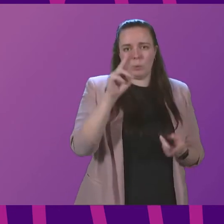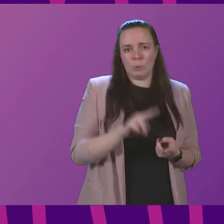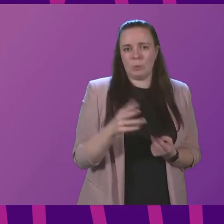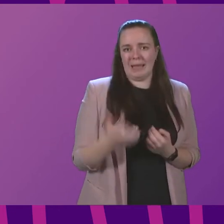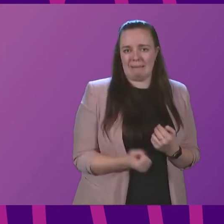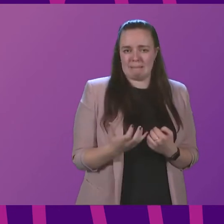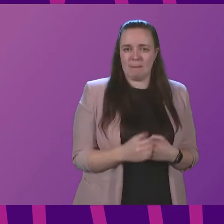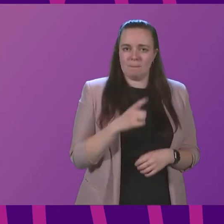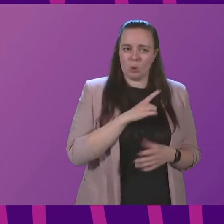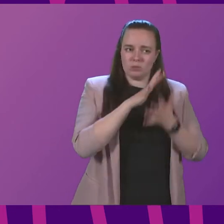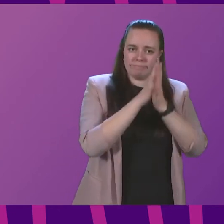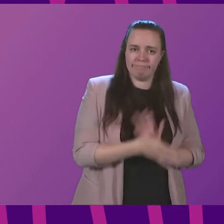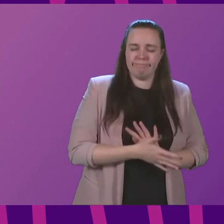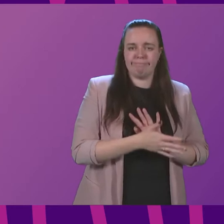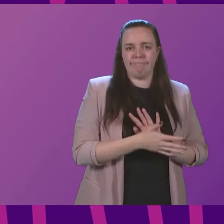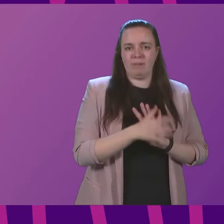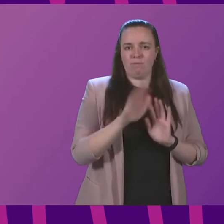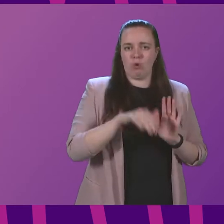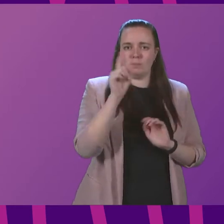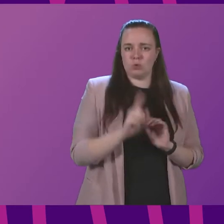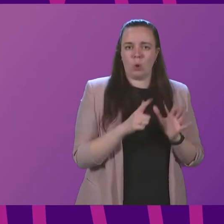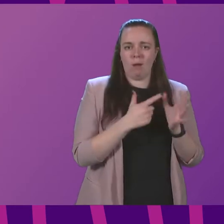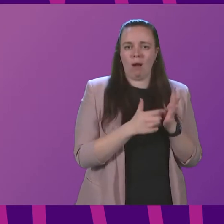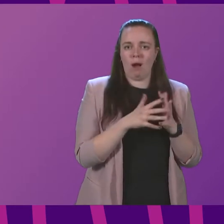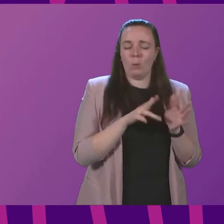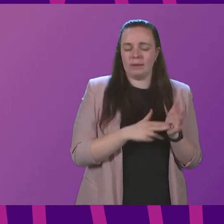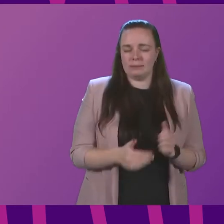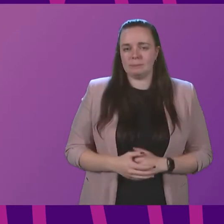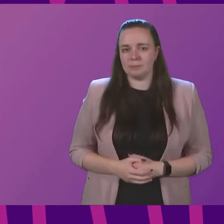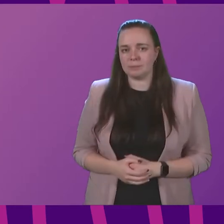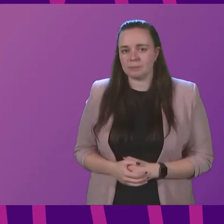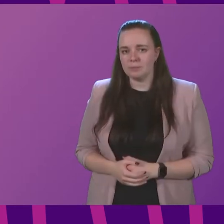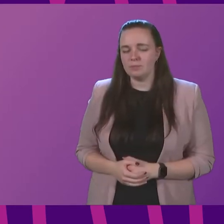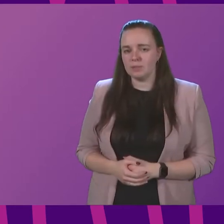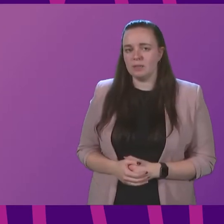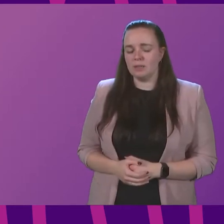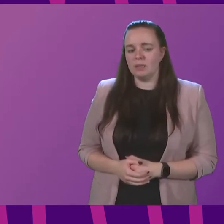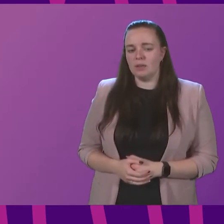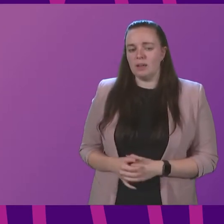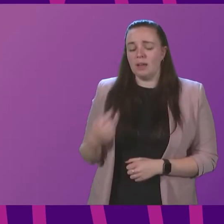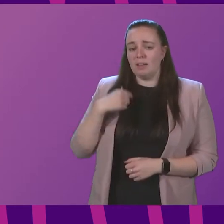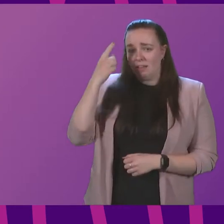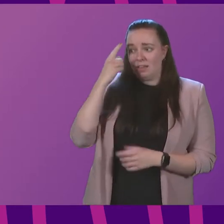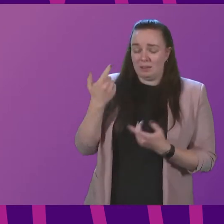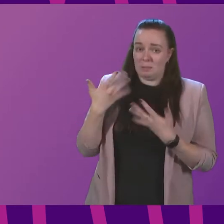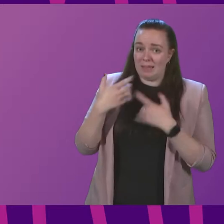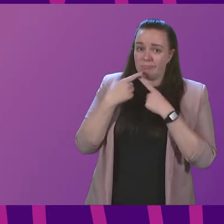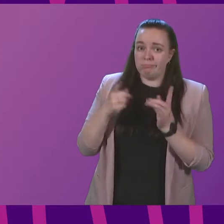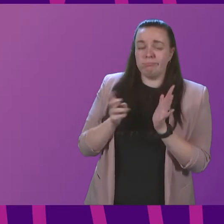loss of income due to destruction or damage inflicted by Storm Arwen Deputy First Minister I think I've put on record the fact